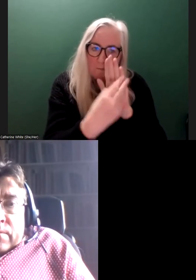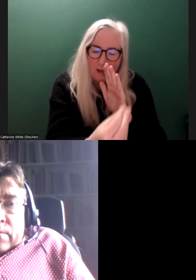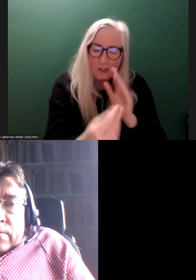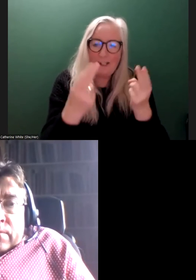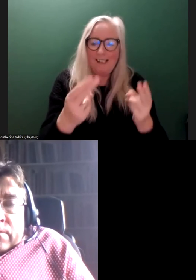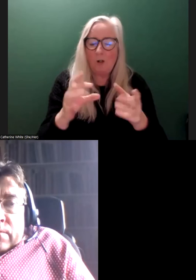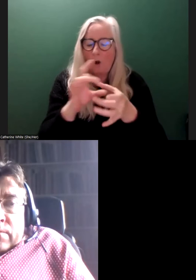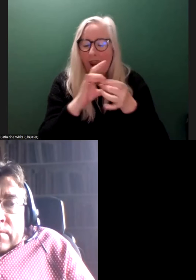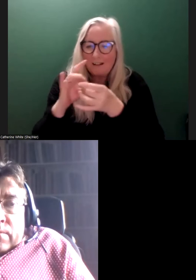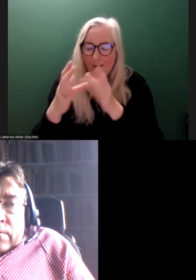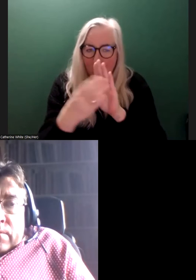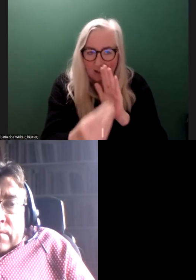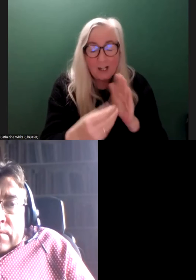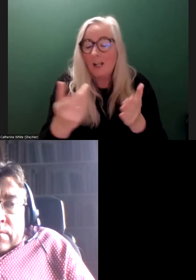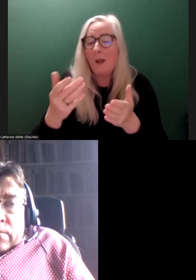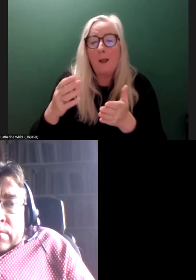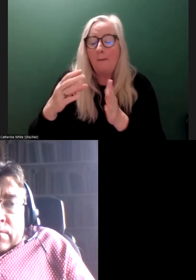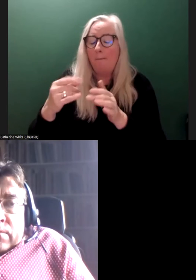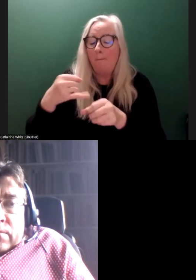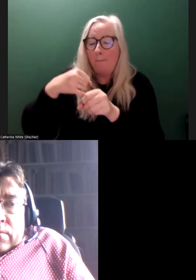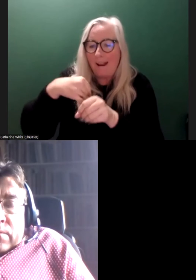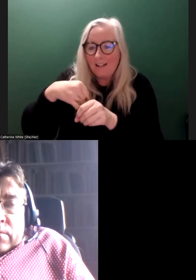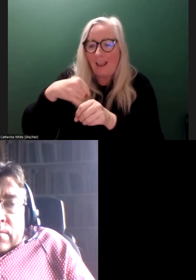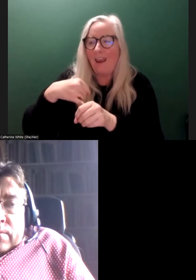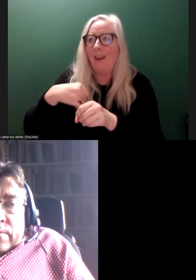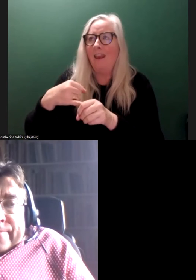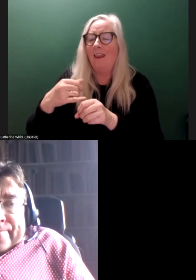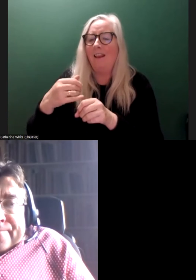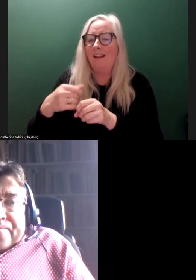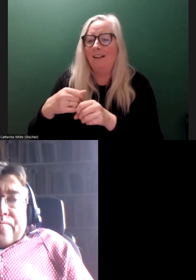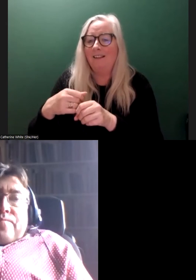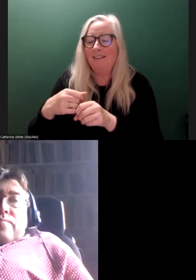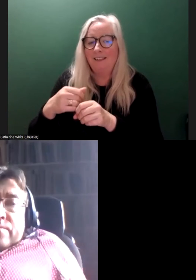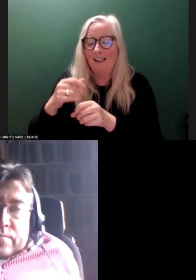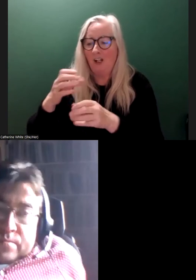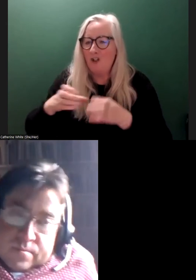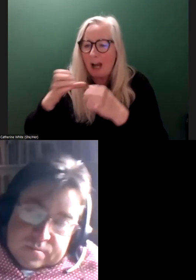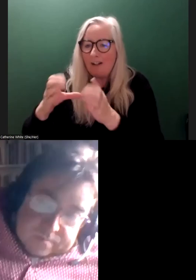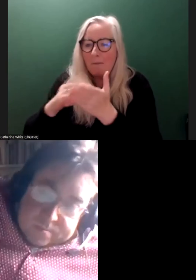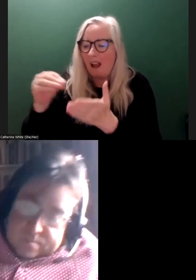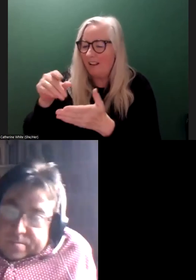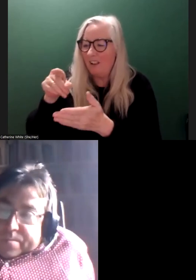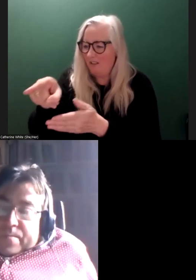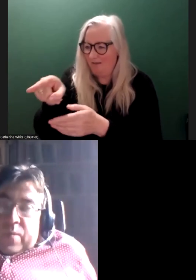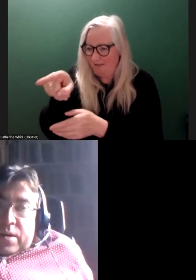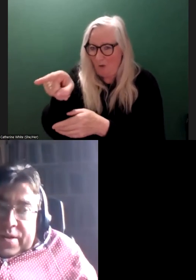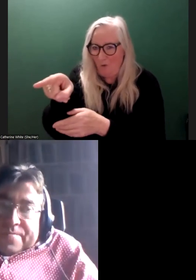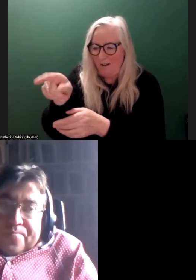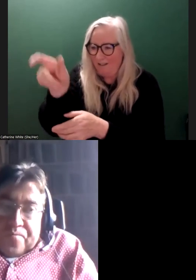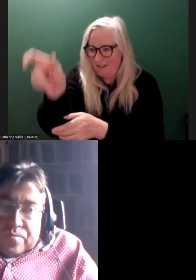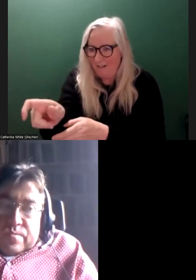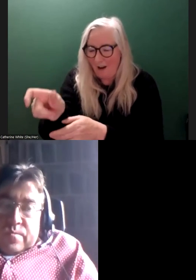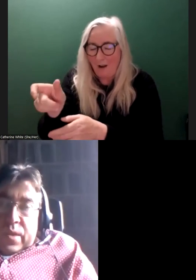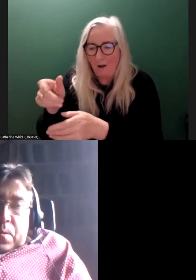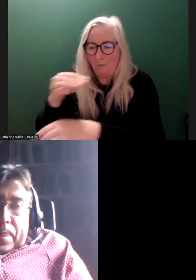medical model and the charity model puts emphasis on the individual. That the problems are yours to be solved, but also we can solve it for you.